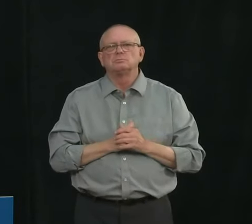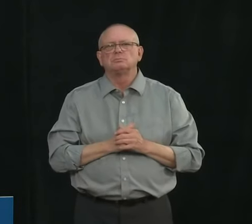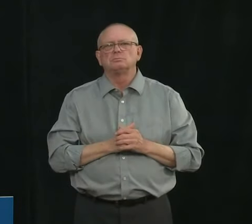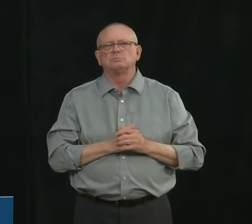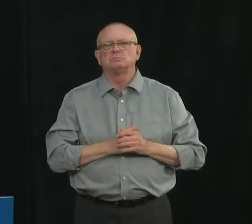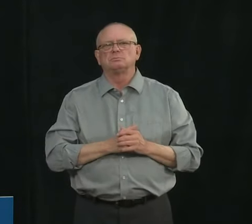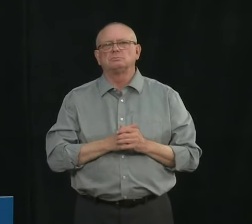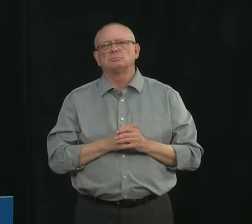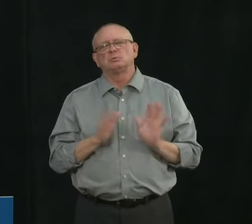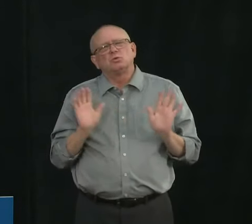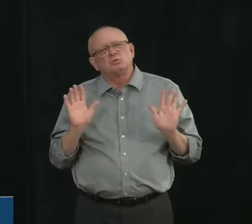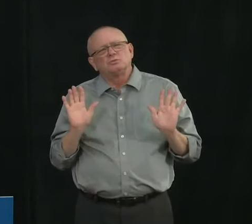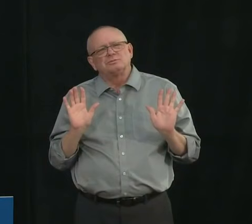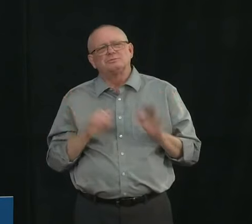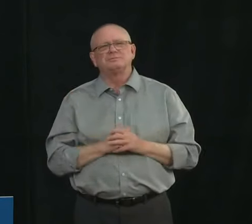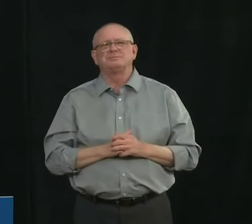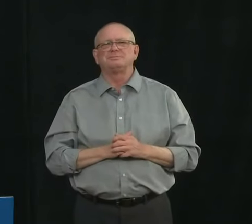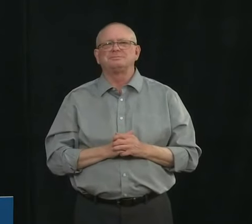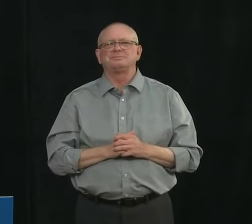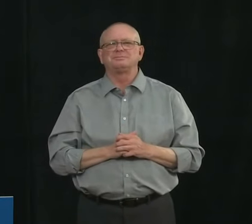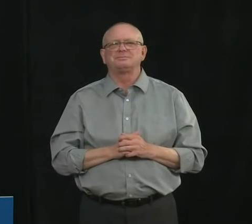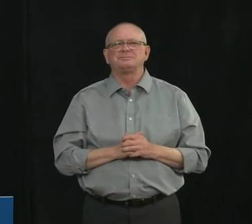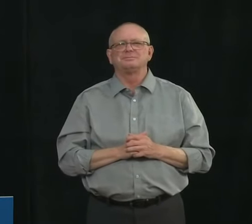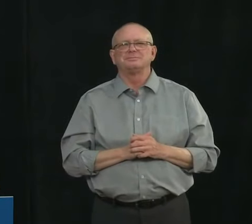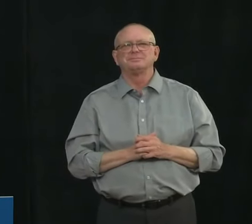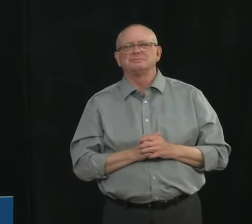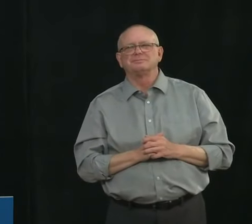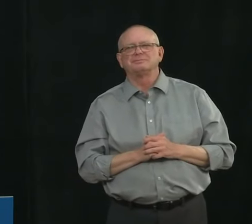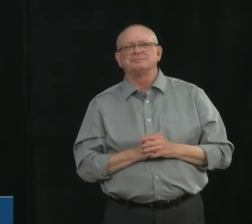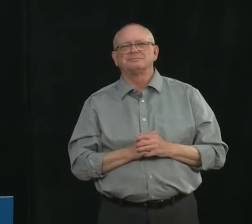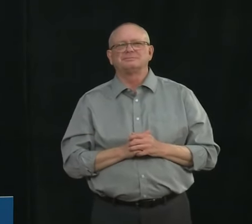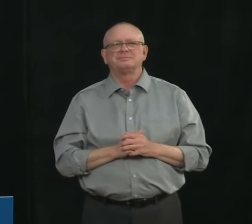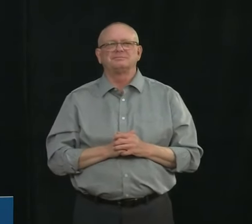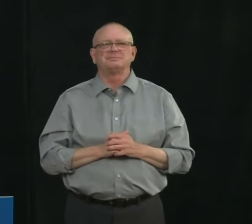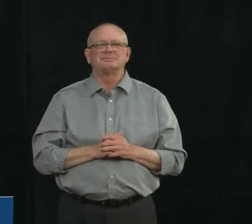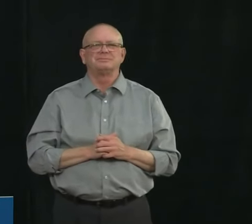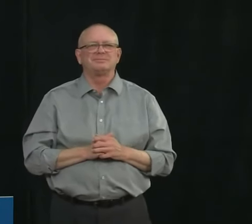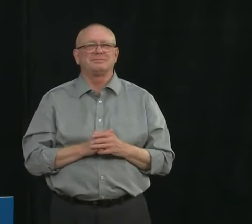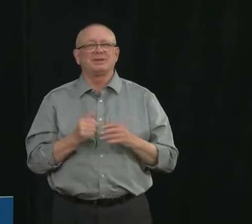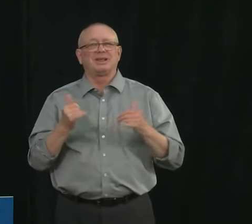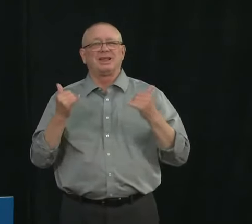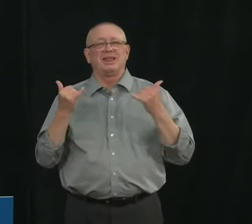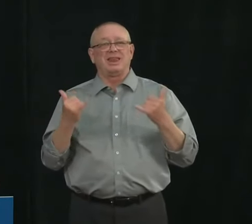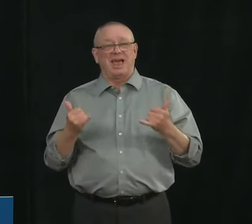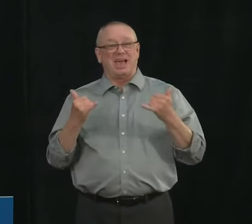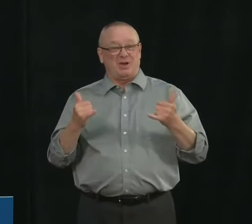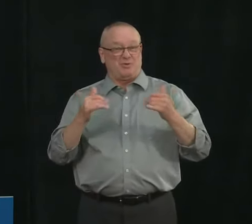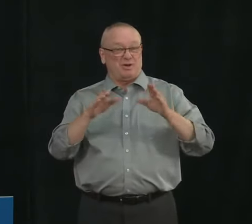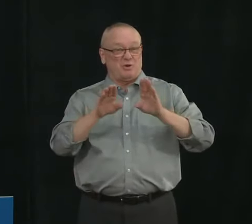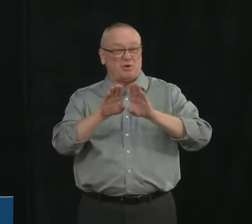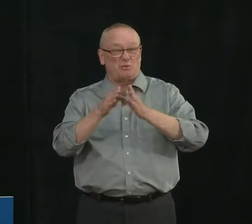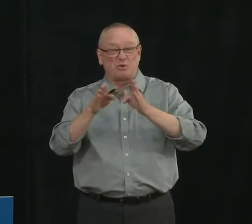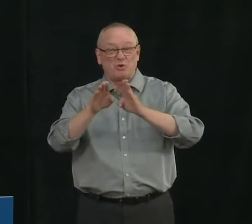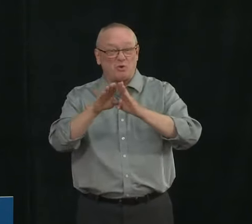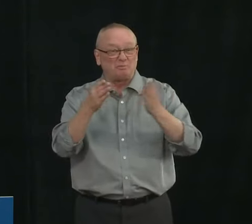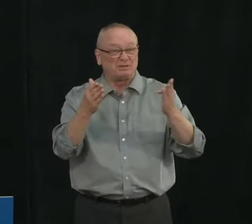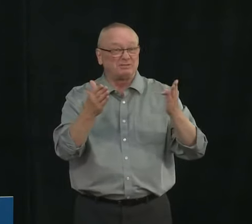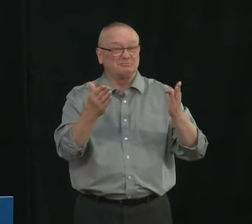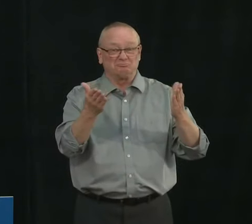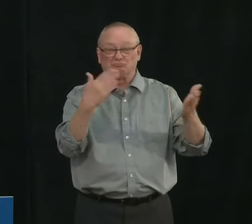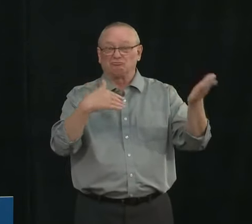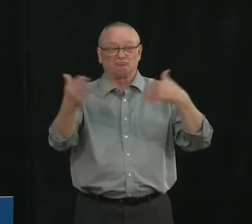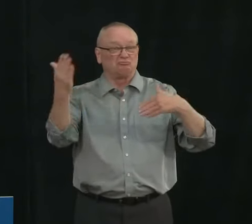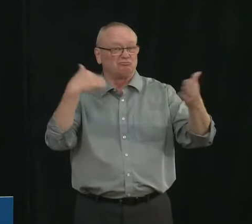again the important thing to know is that this particular testing expansion will allow us to meet that fourth goal of population